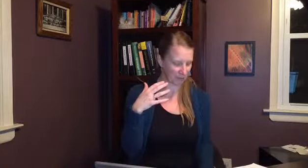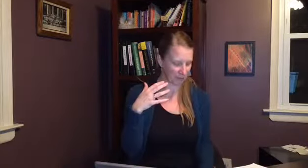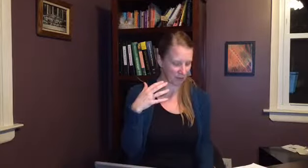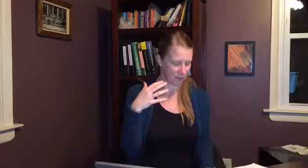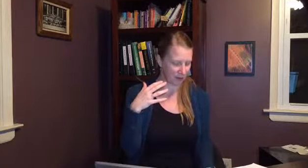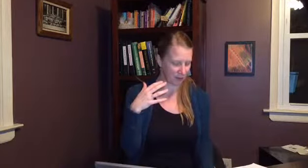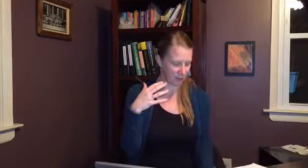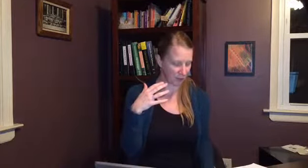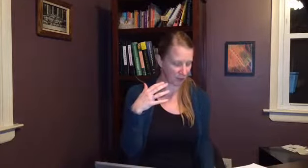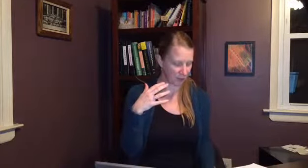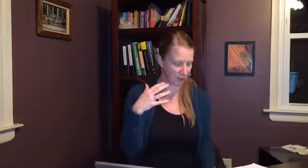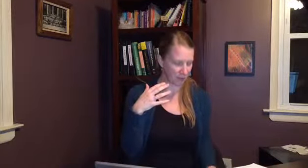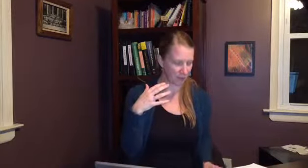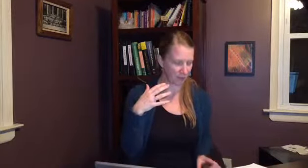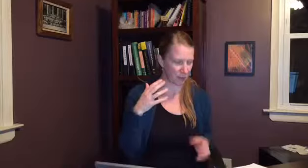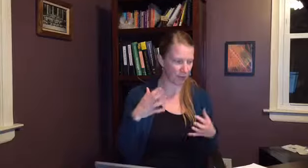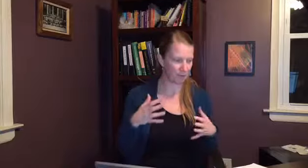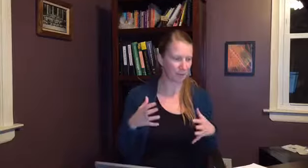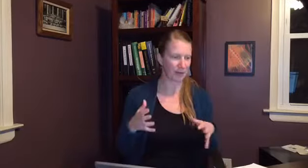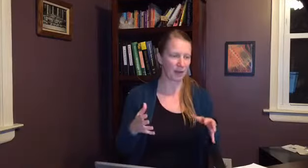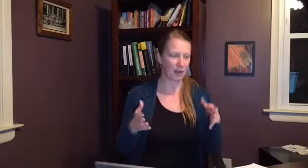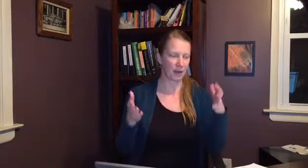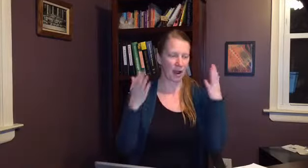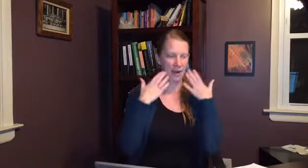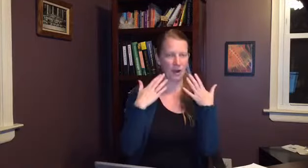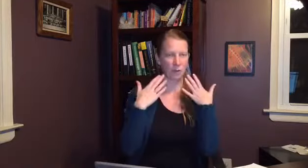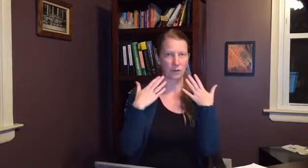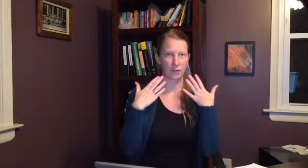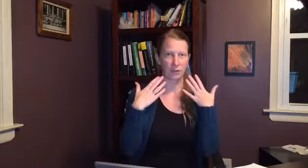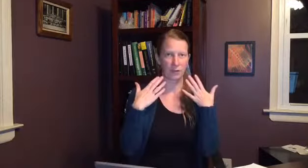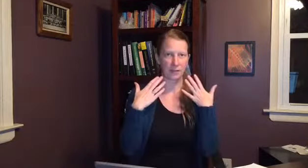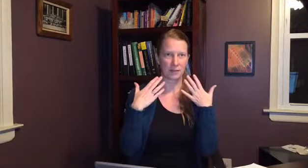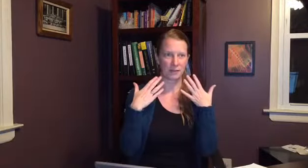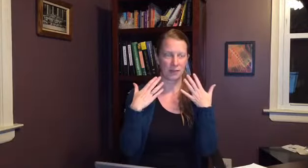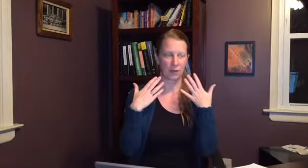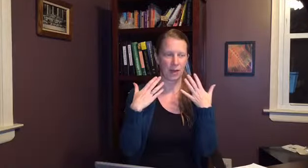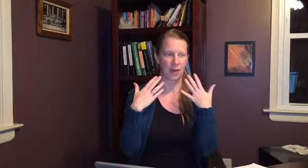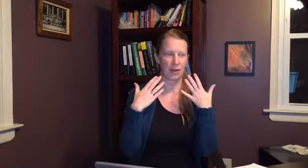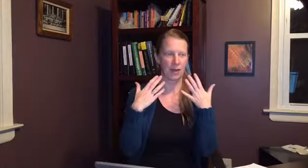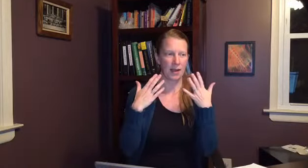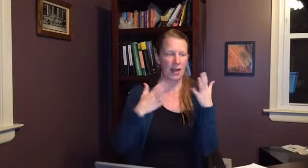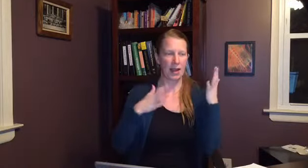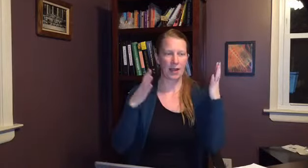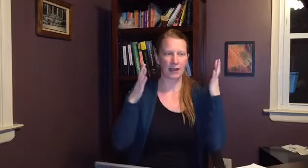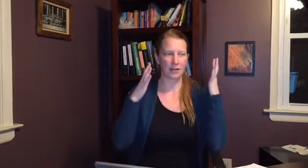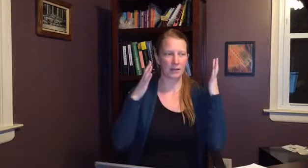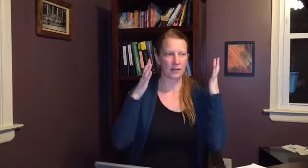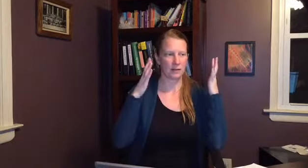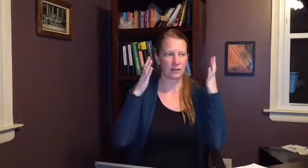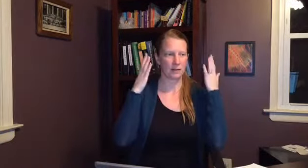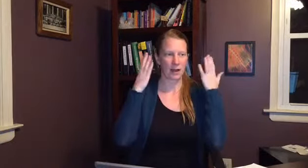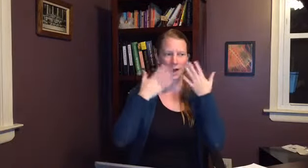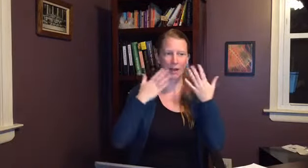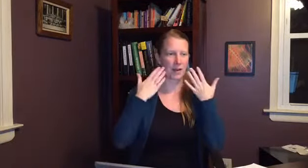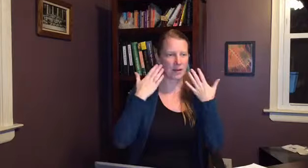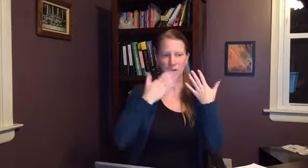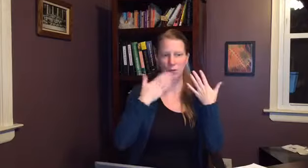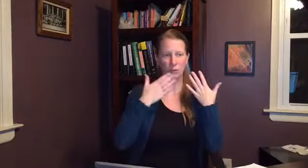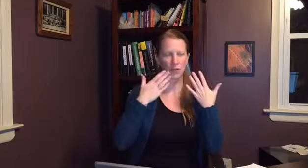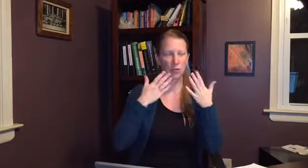it's hard to explain this stuff okay i got oral herpes okay and i had my cold sore